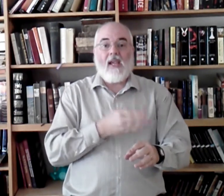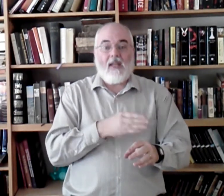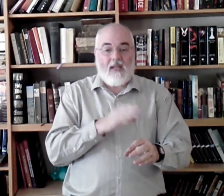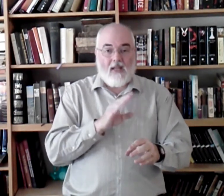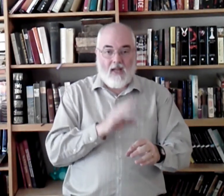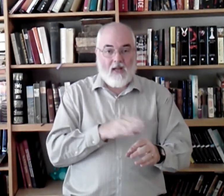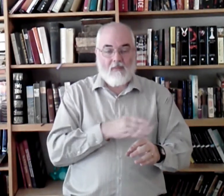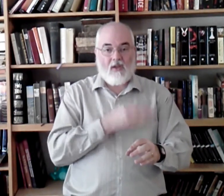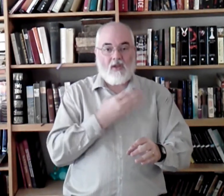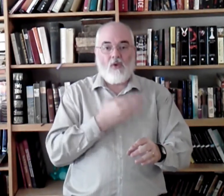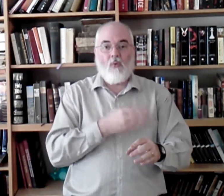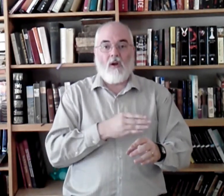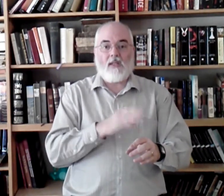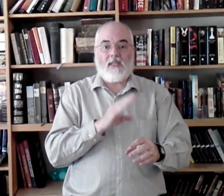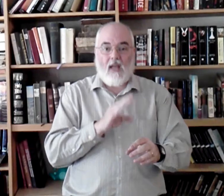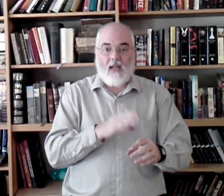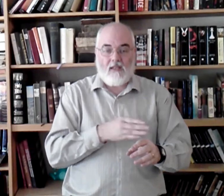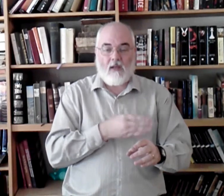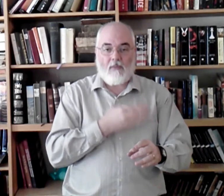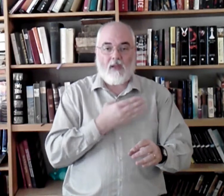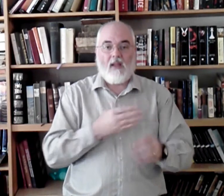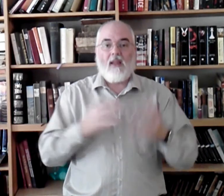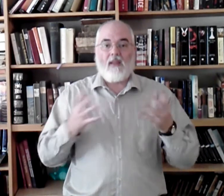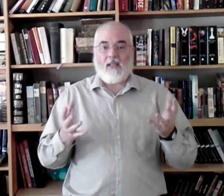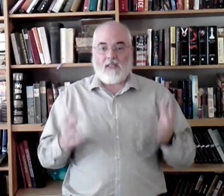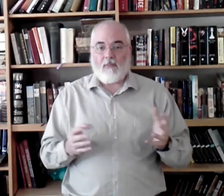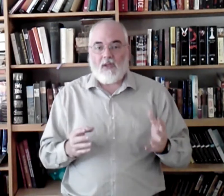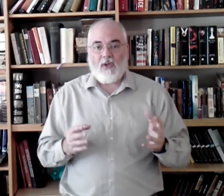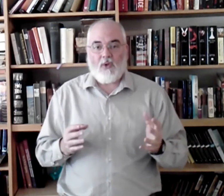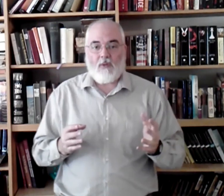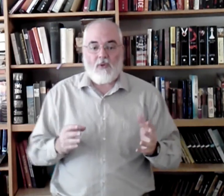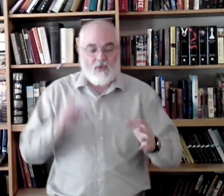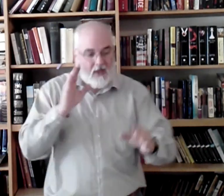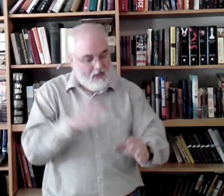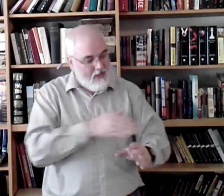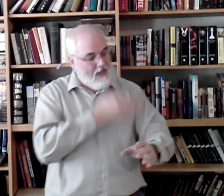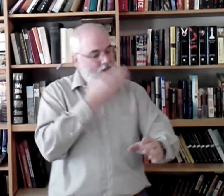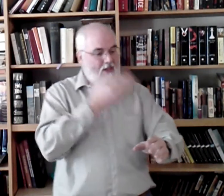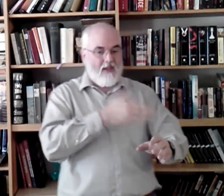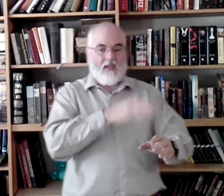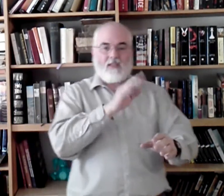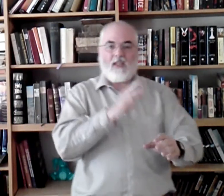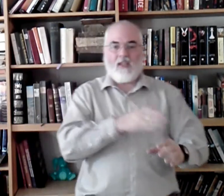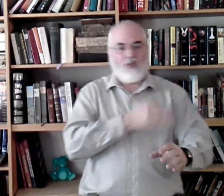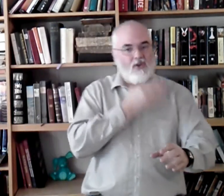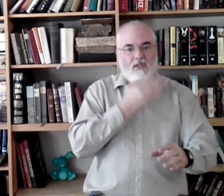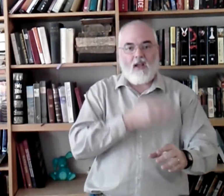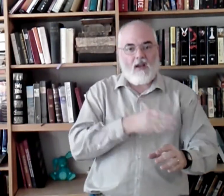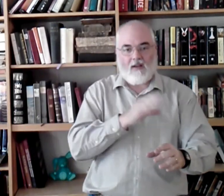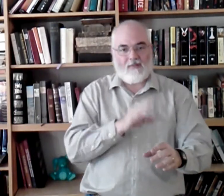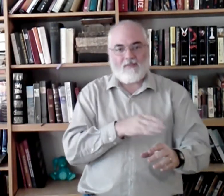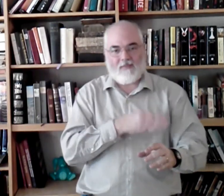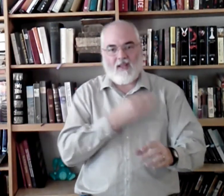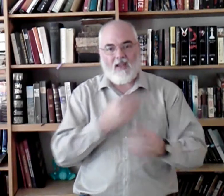Anytime you want to sign something that has something to do with music, this is your sign. Okay?